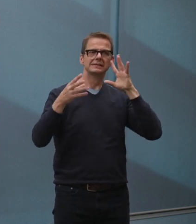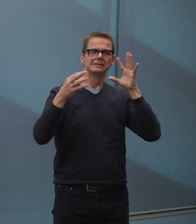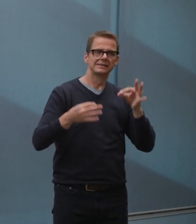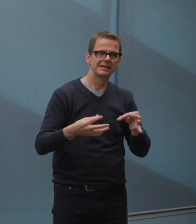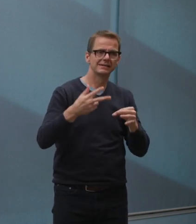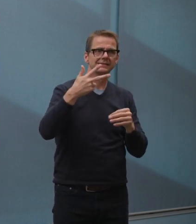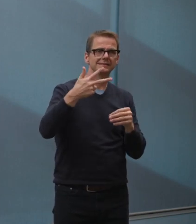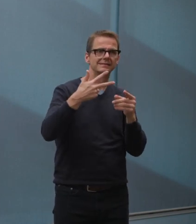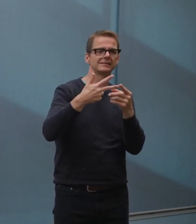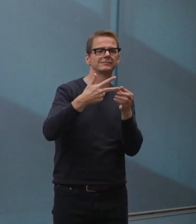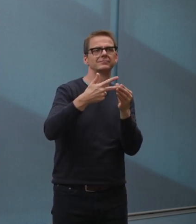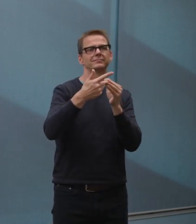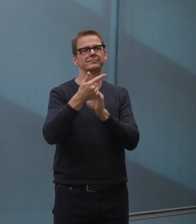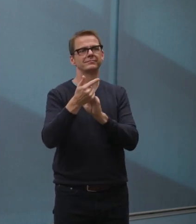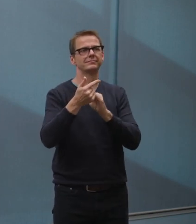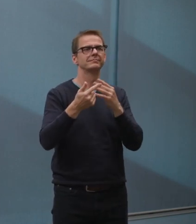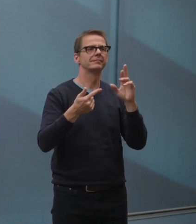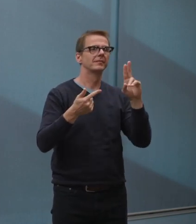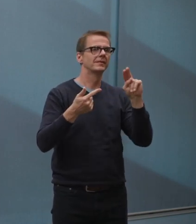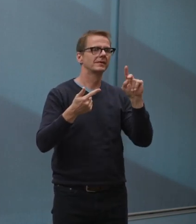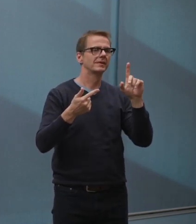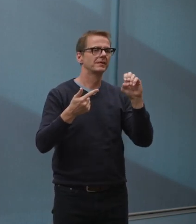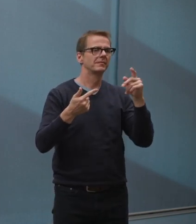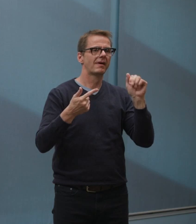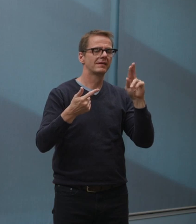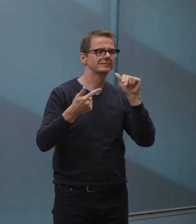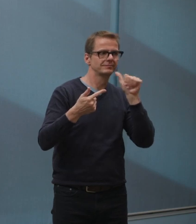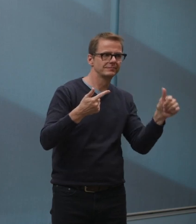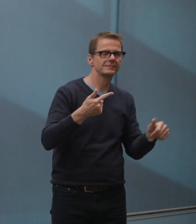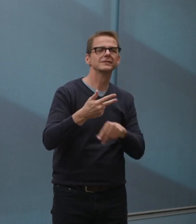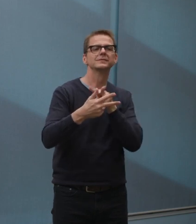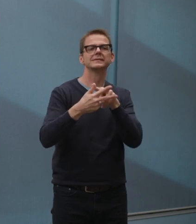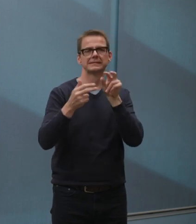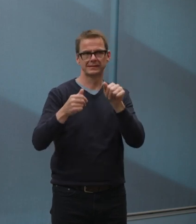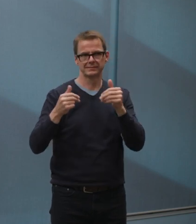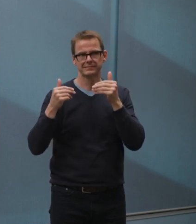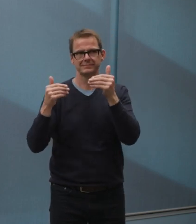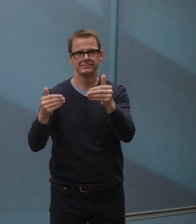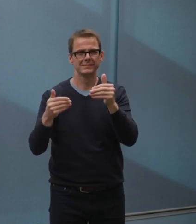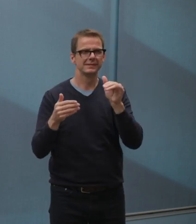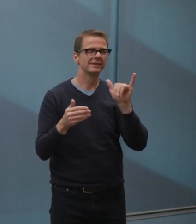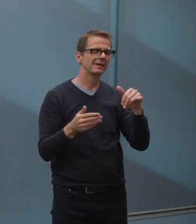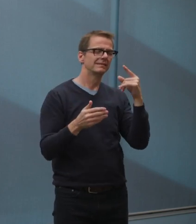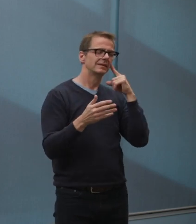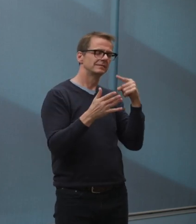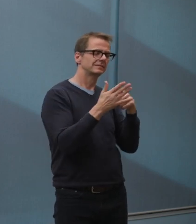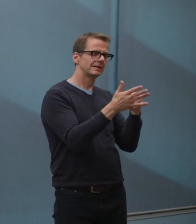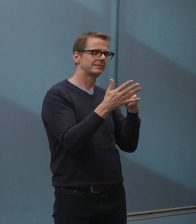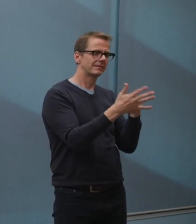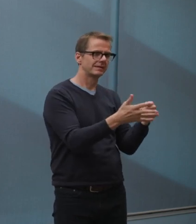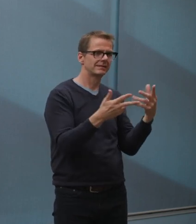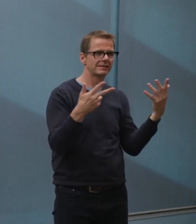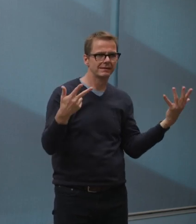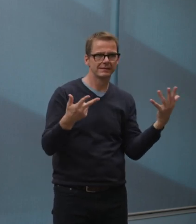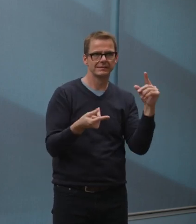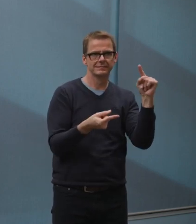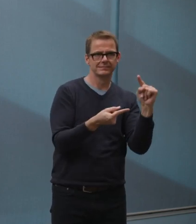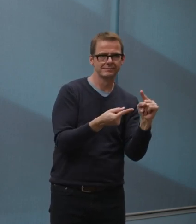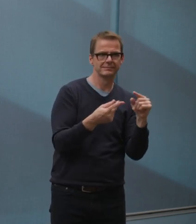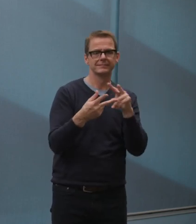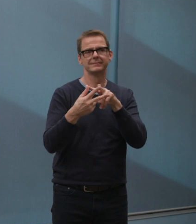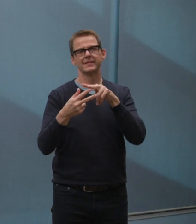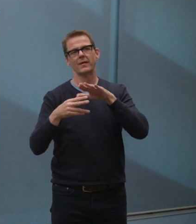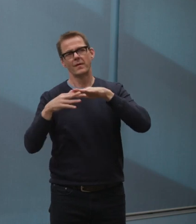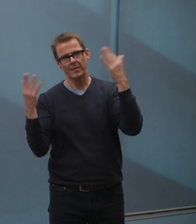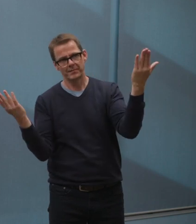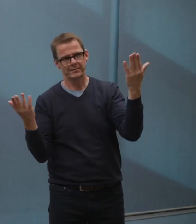really beyond the one-time backstop to deal with the extraordinary hit to our revenues and the extra costs that we've faced. There is an